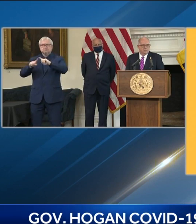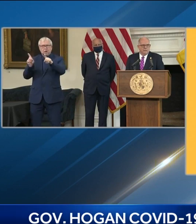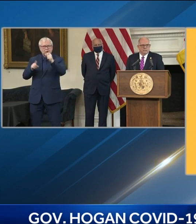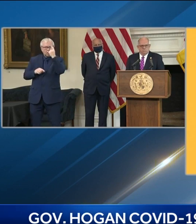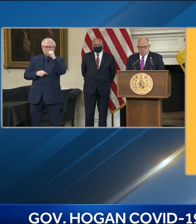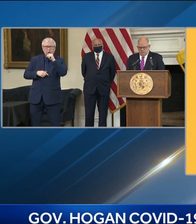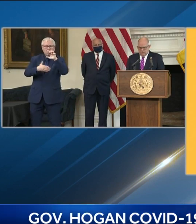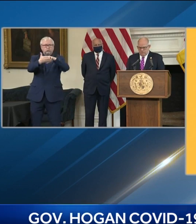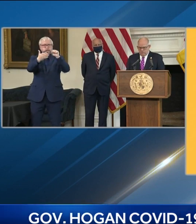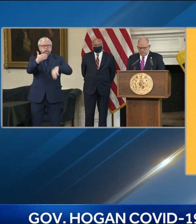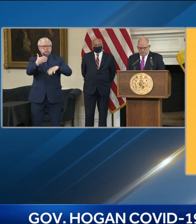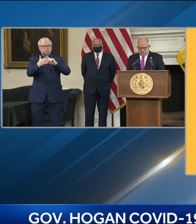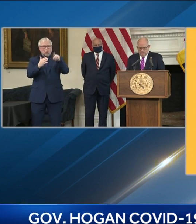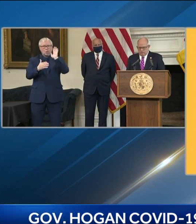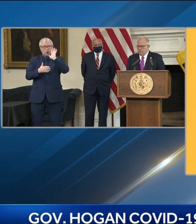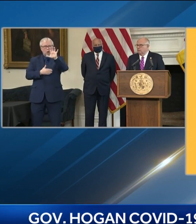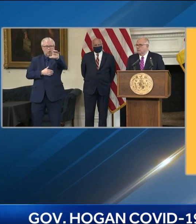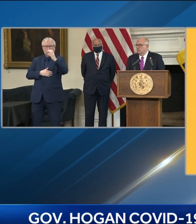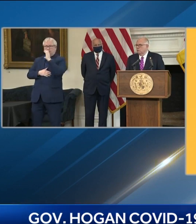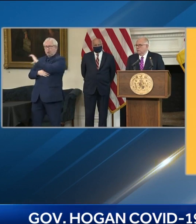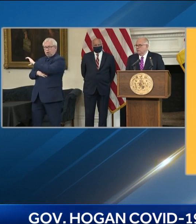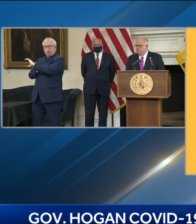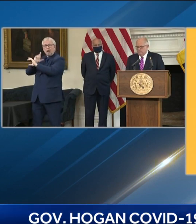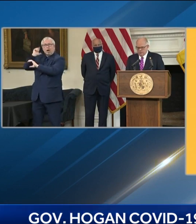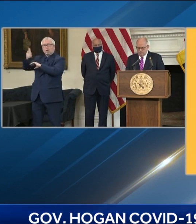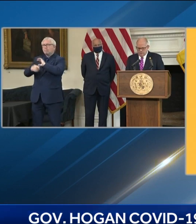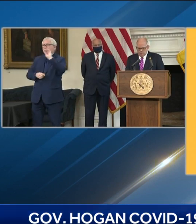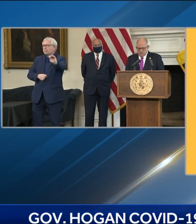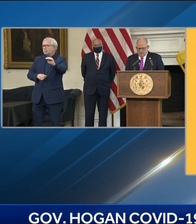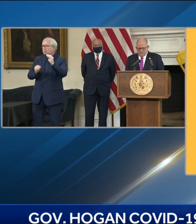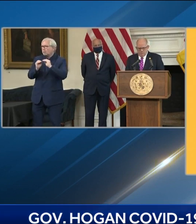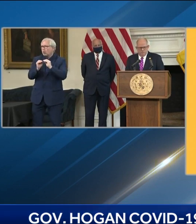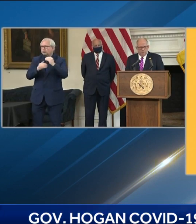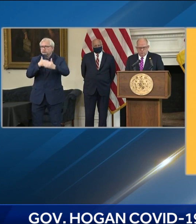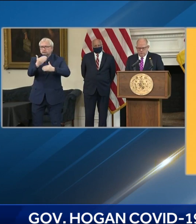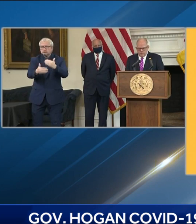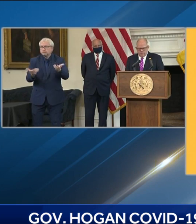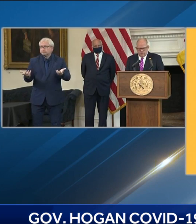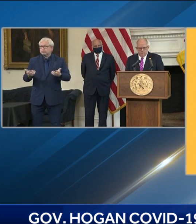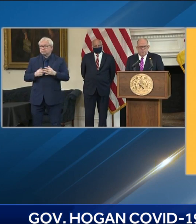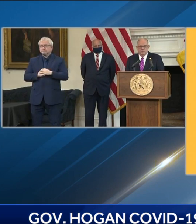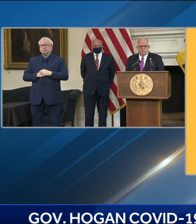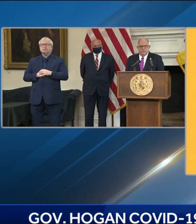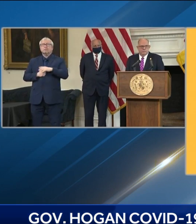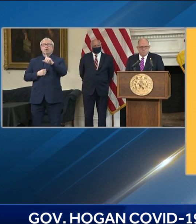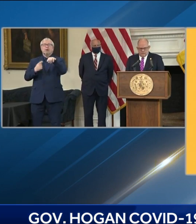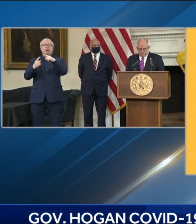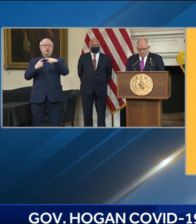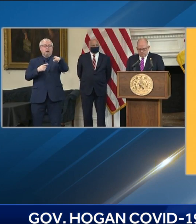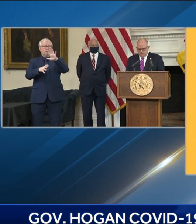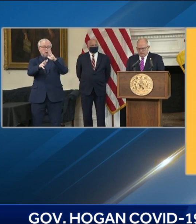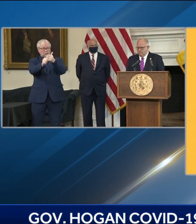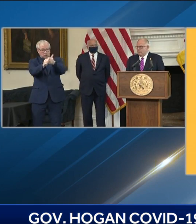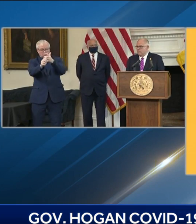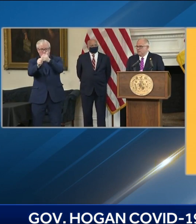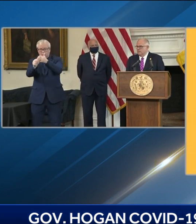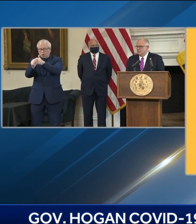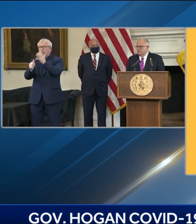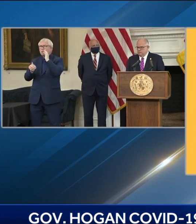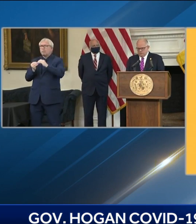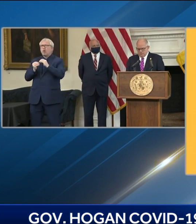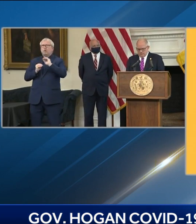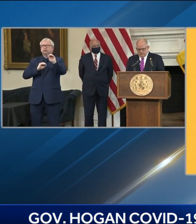access as possible in every single county with an infrastructure capable of doing up to 100,000 shots per day.